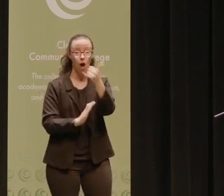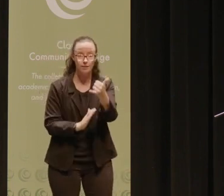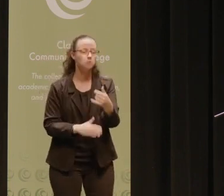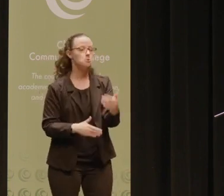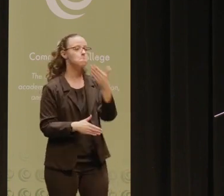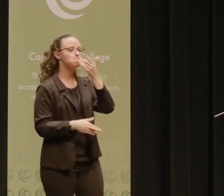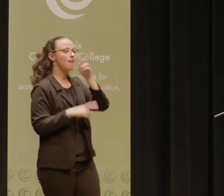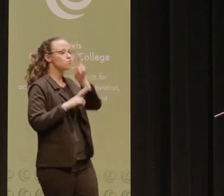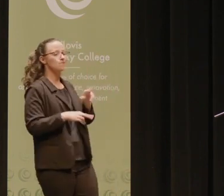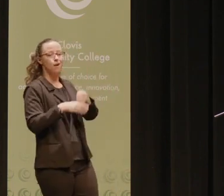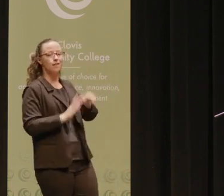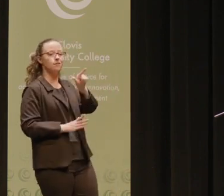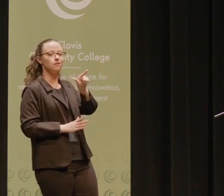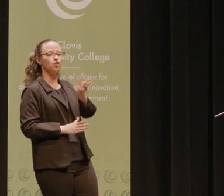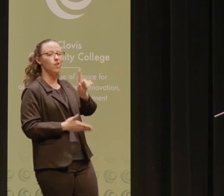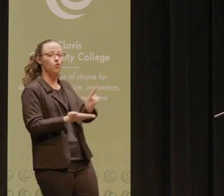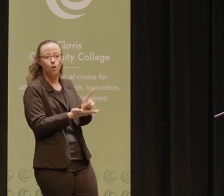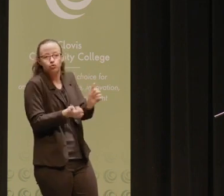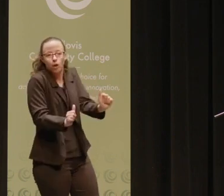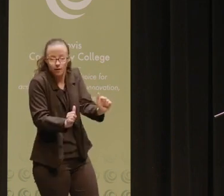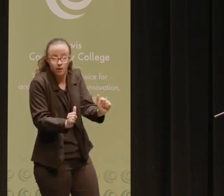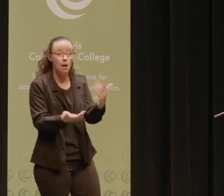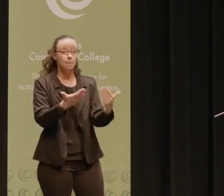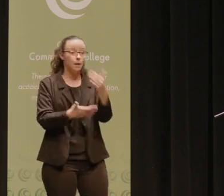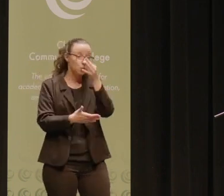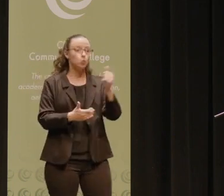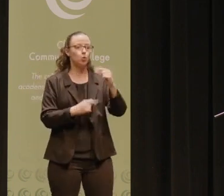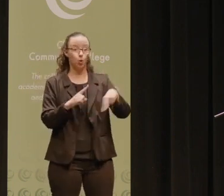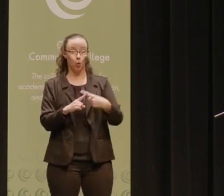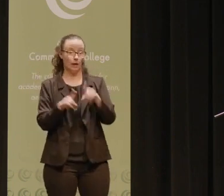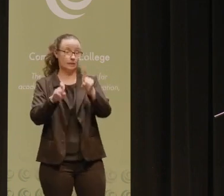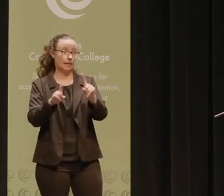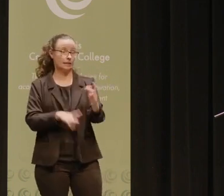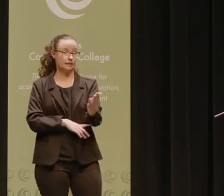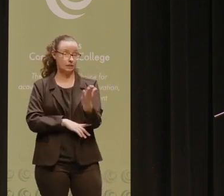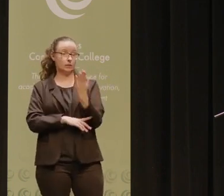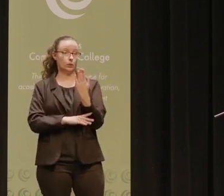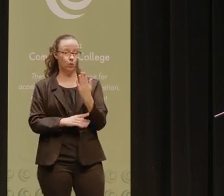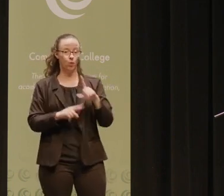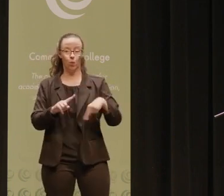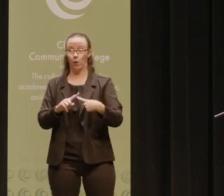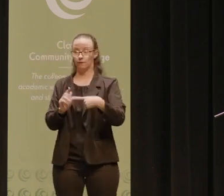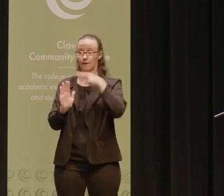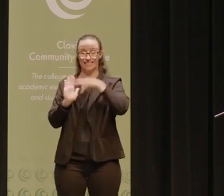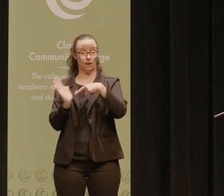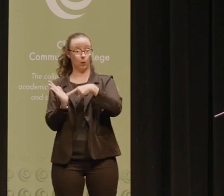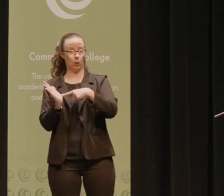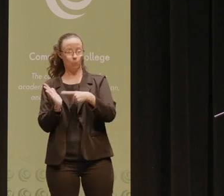very best to respond within 24 hours and maybe sooner on the days leading up to an exam or the due date for a major assignment.